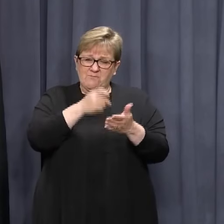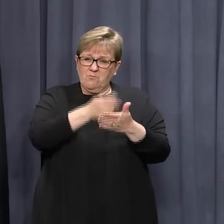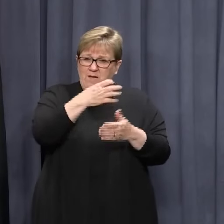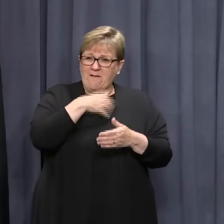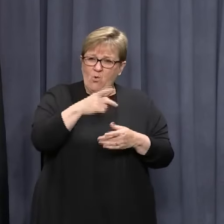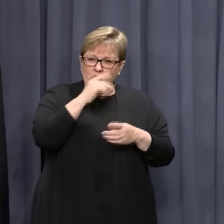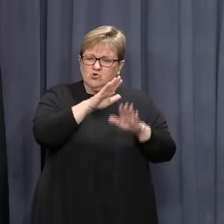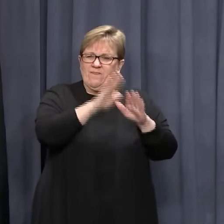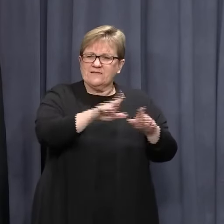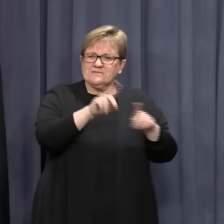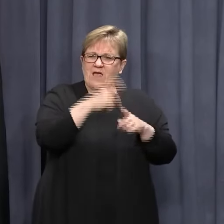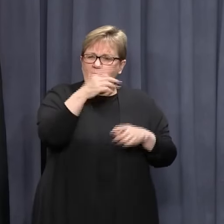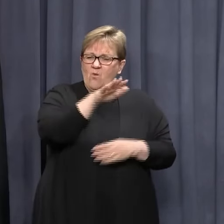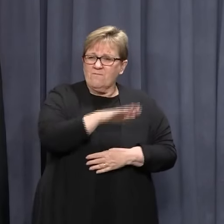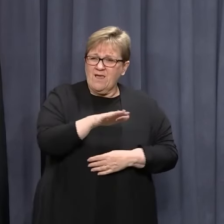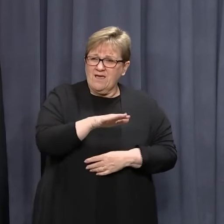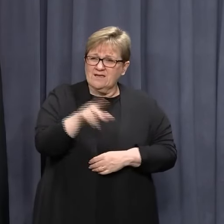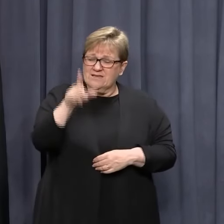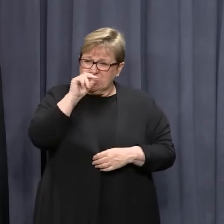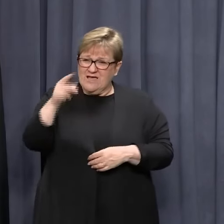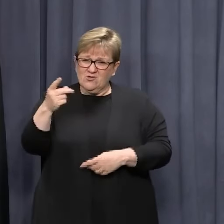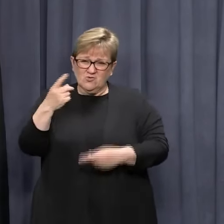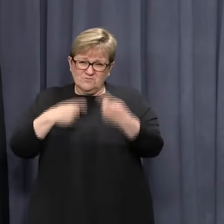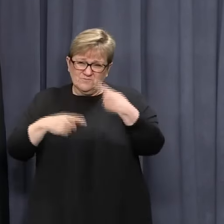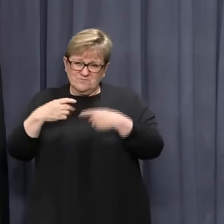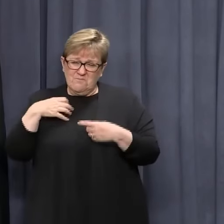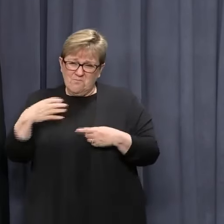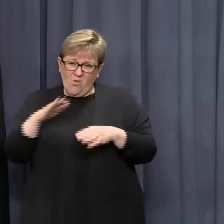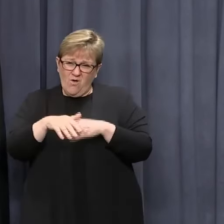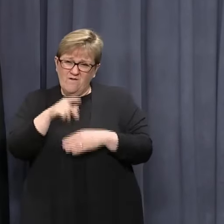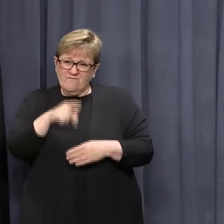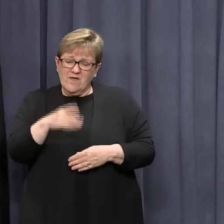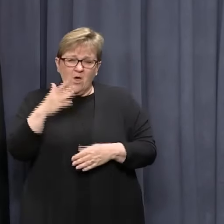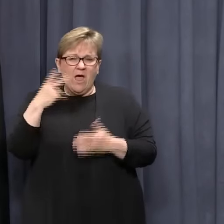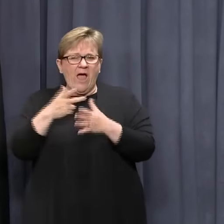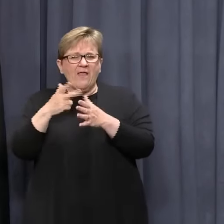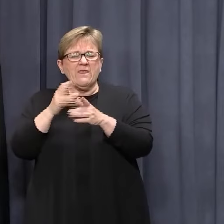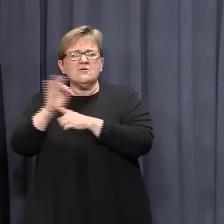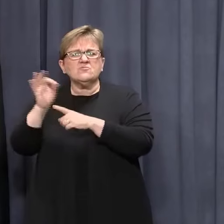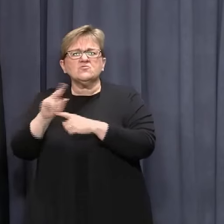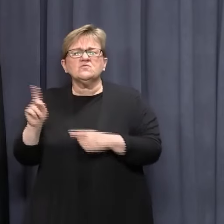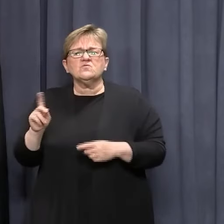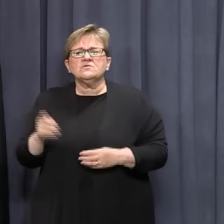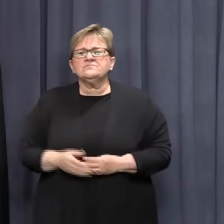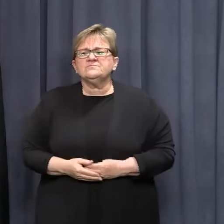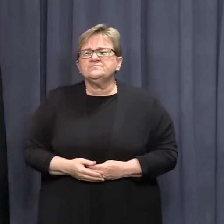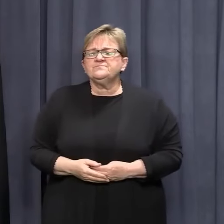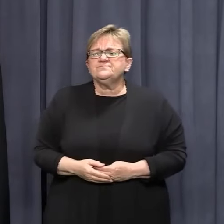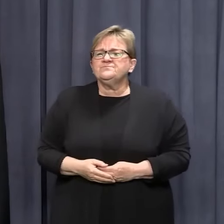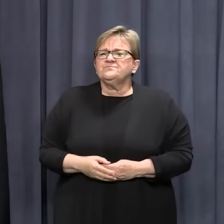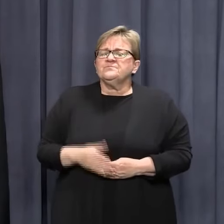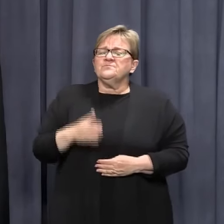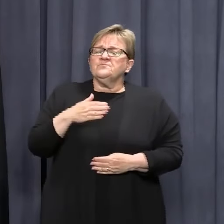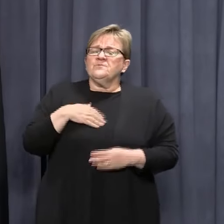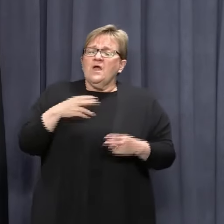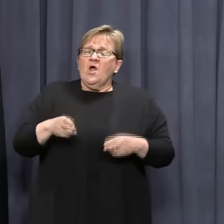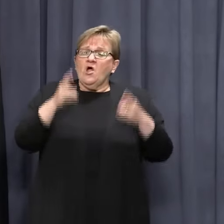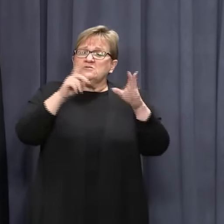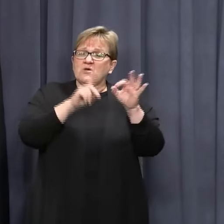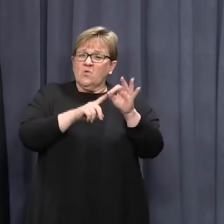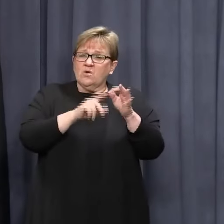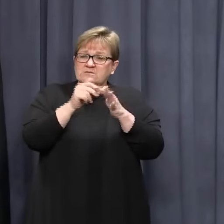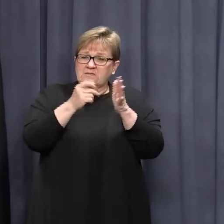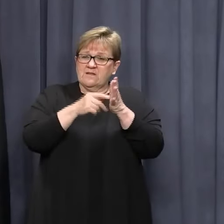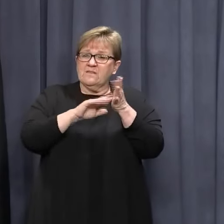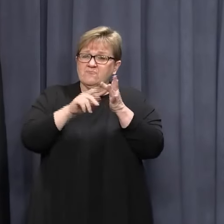on when you might see that and what other measures you're looking at introducing to improve hotel quarantine? Well, as the Premier said, our hotel quarantines work very